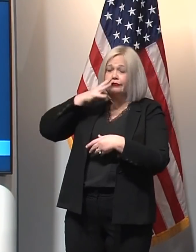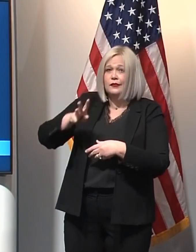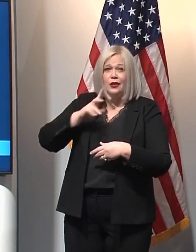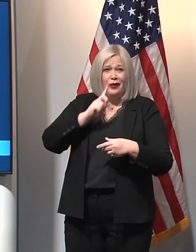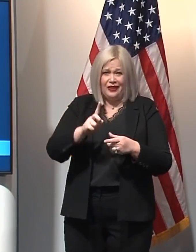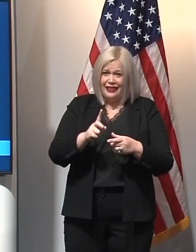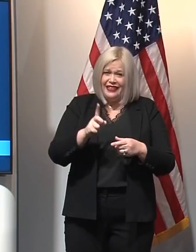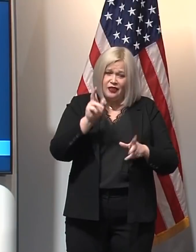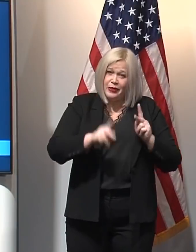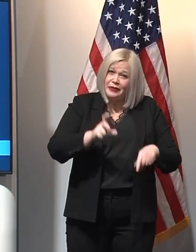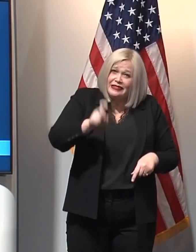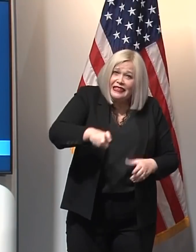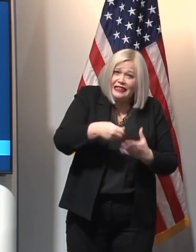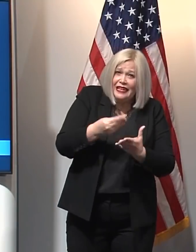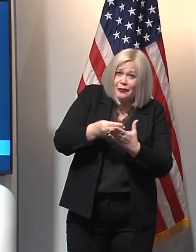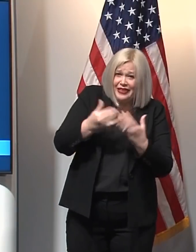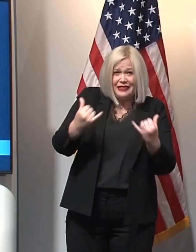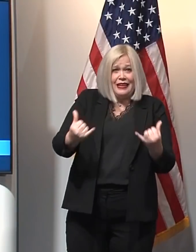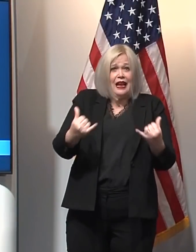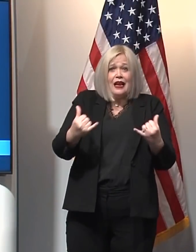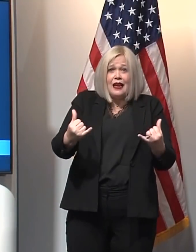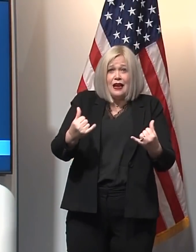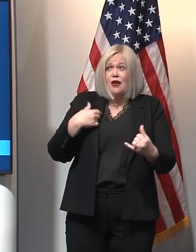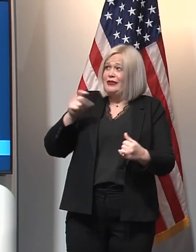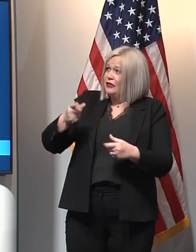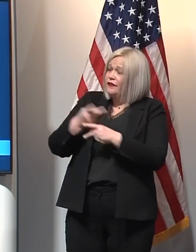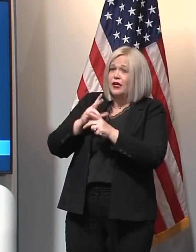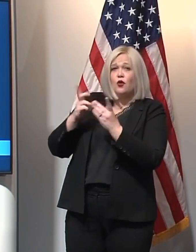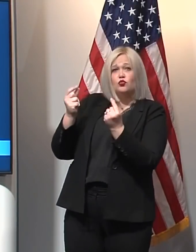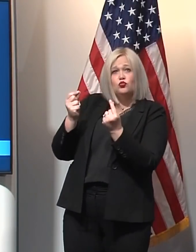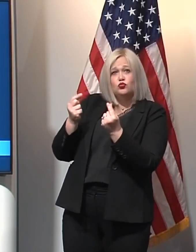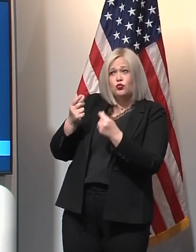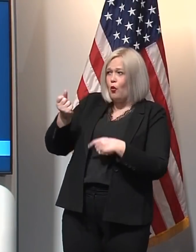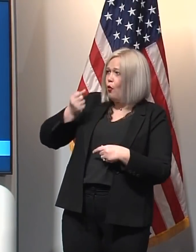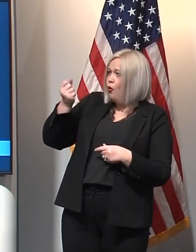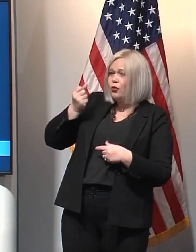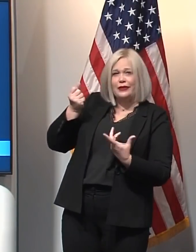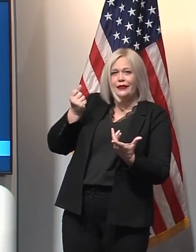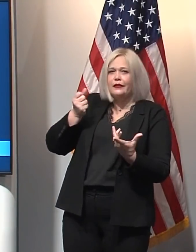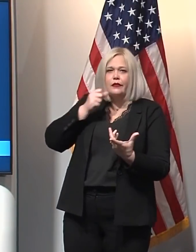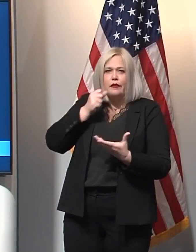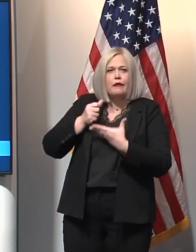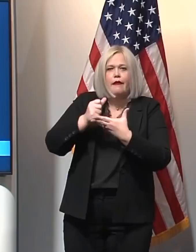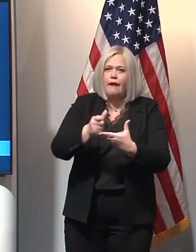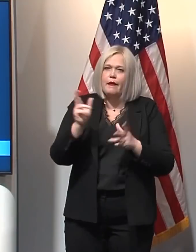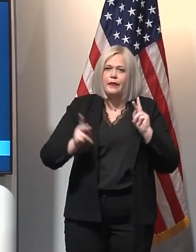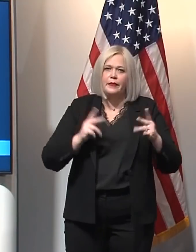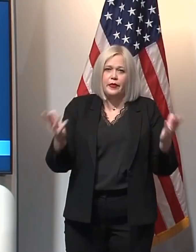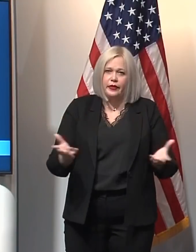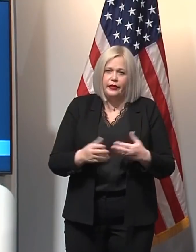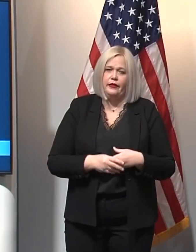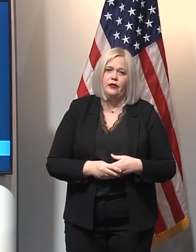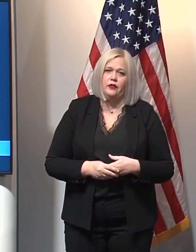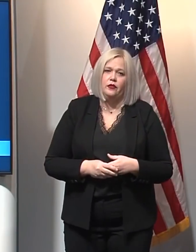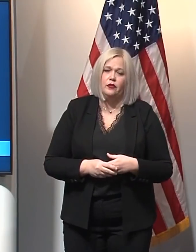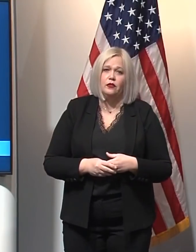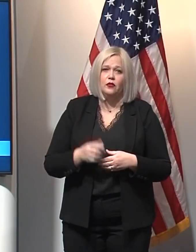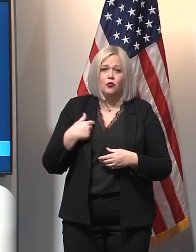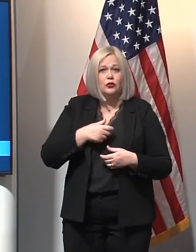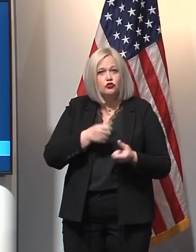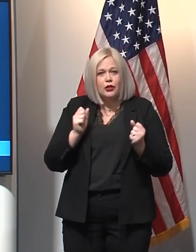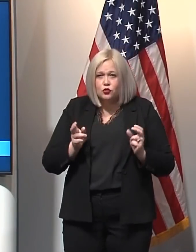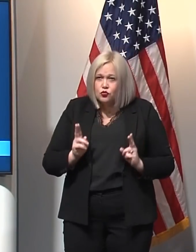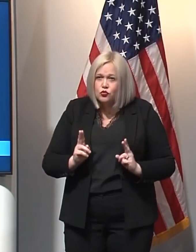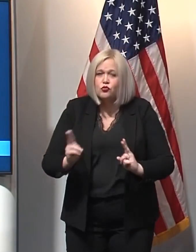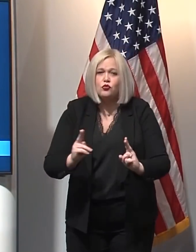crucial to our economic recovery threatens the progress that we have made to date. We are in a race, as I've